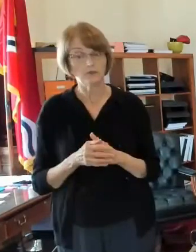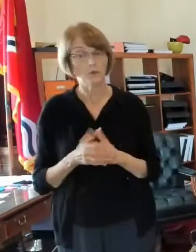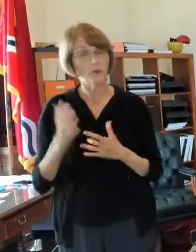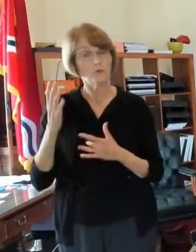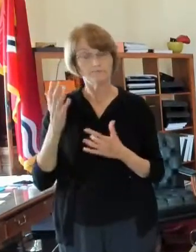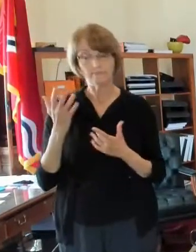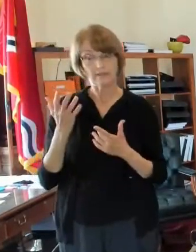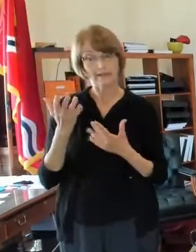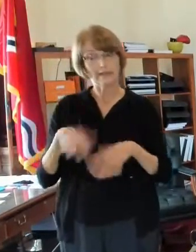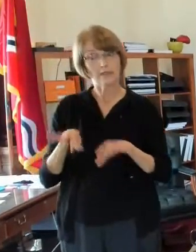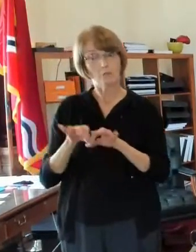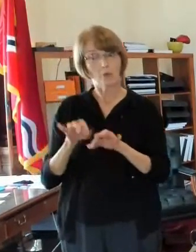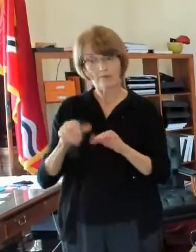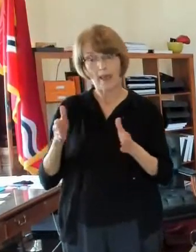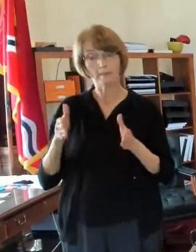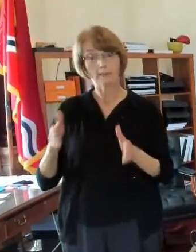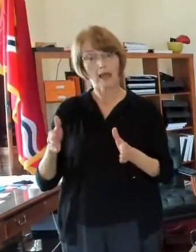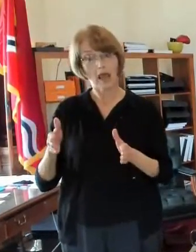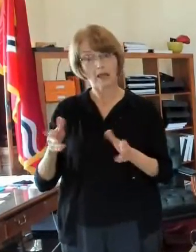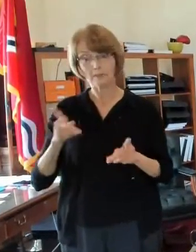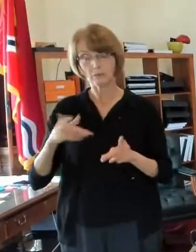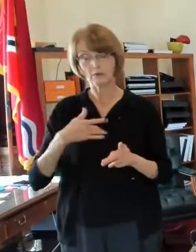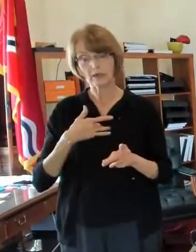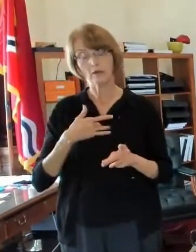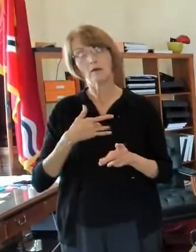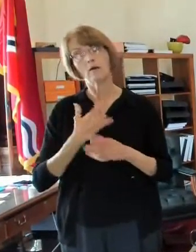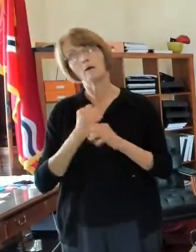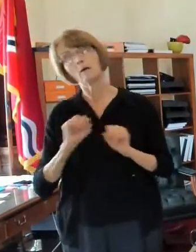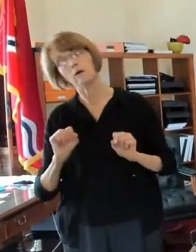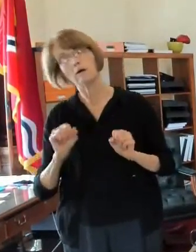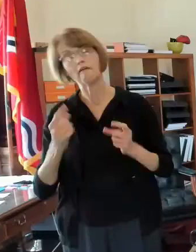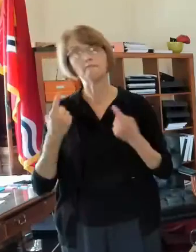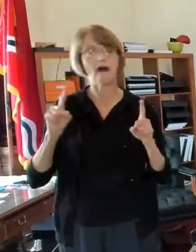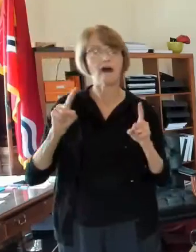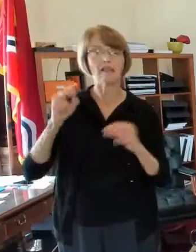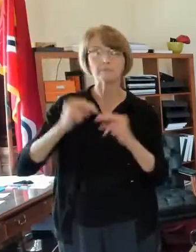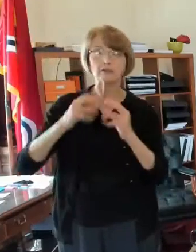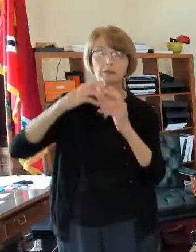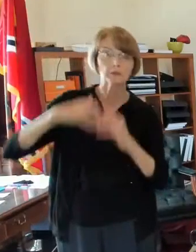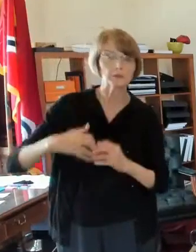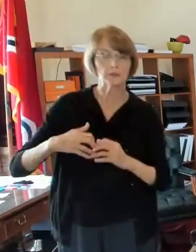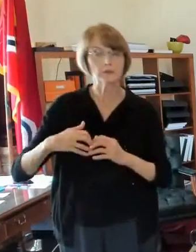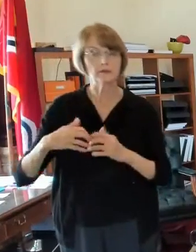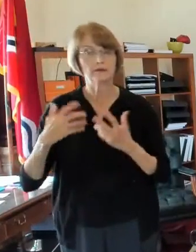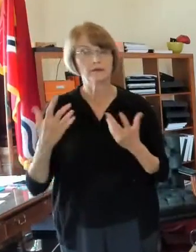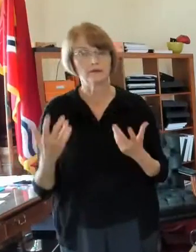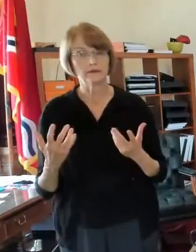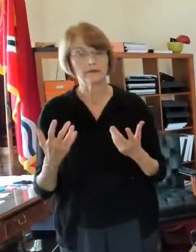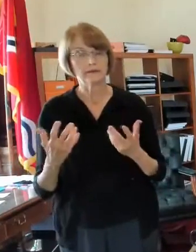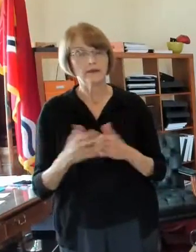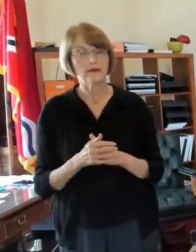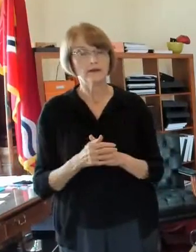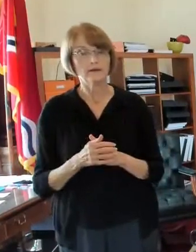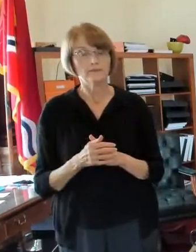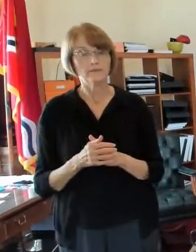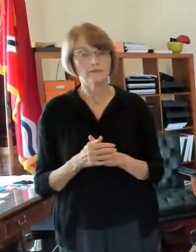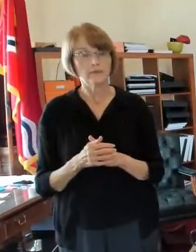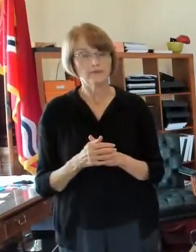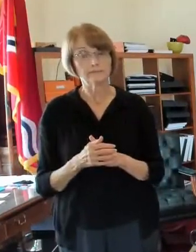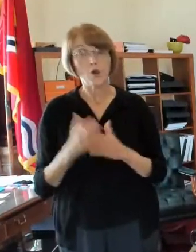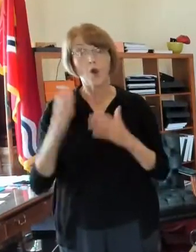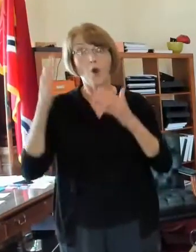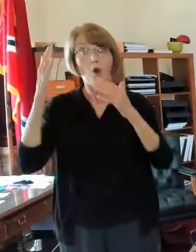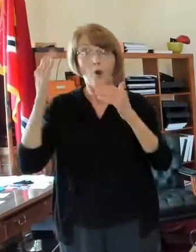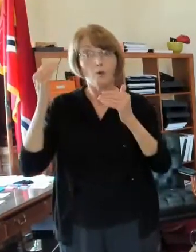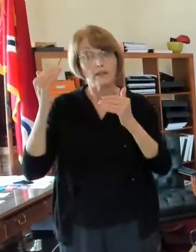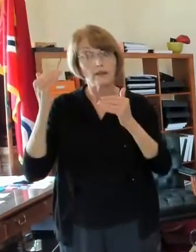of people living on that block when you're able to remove some buildings um hopefully save some